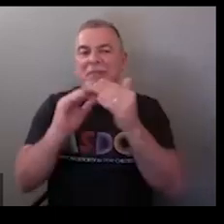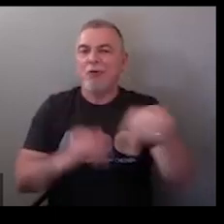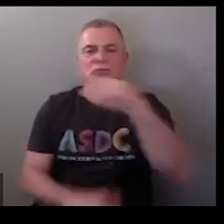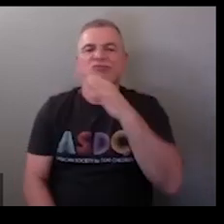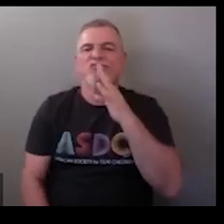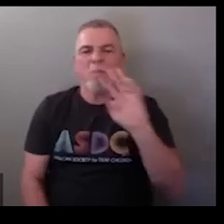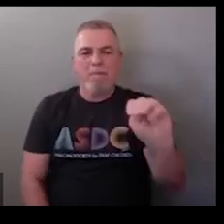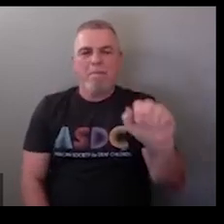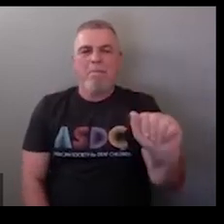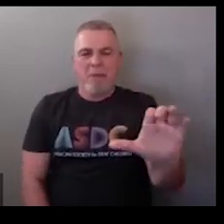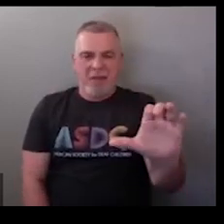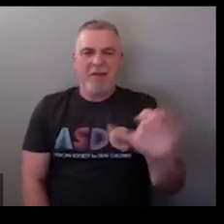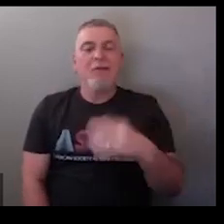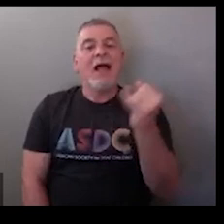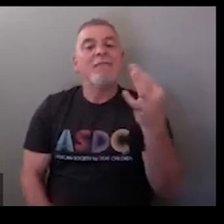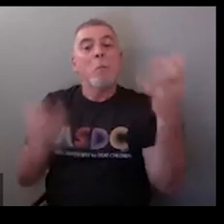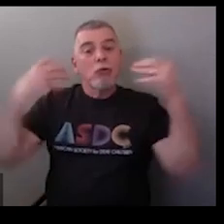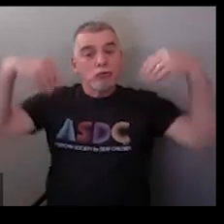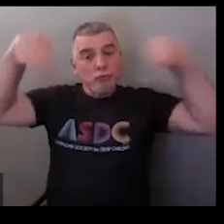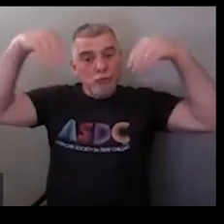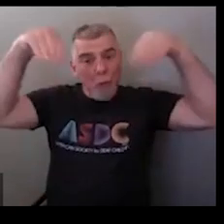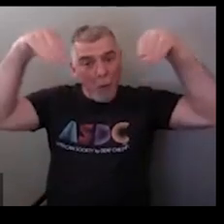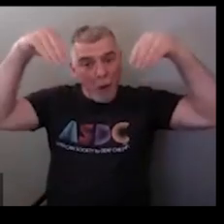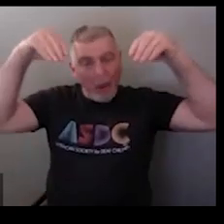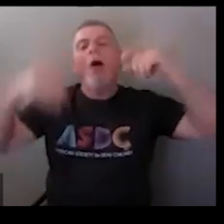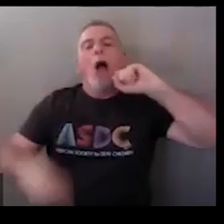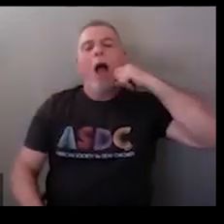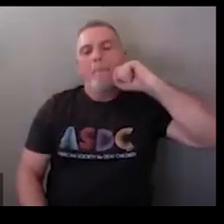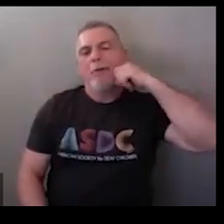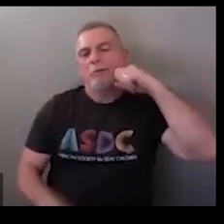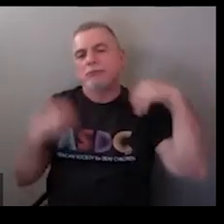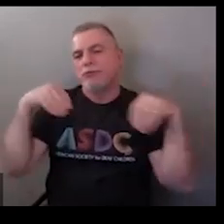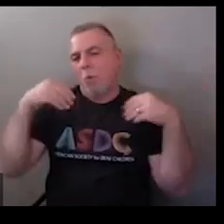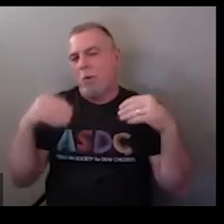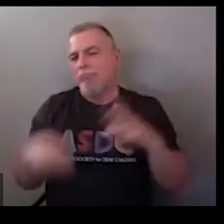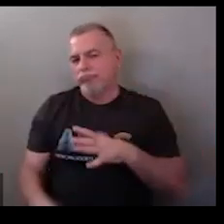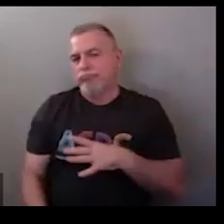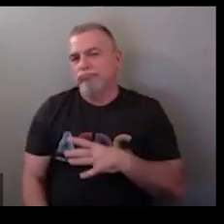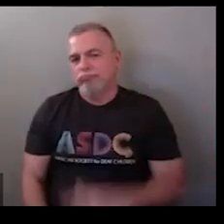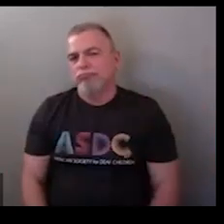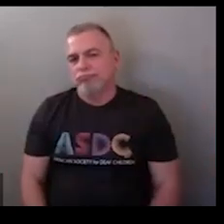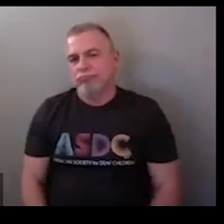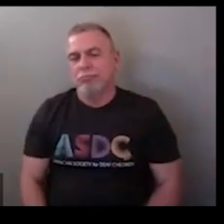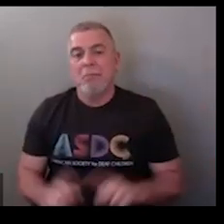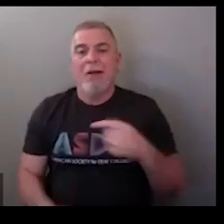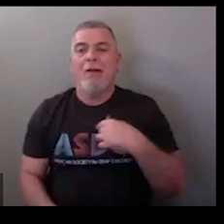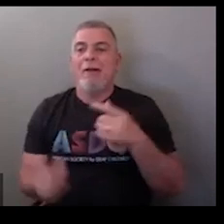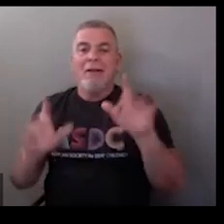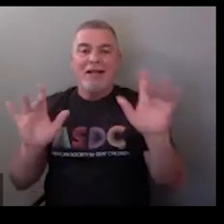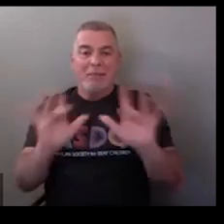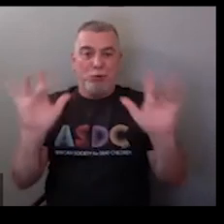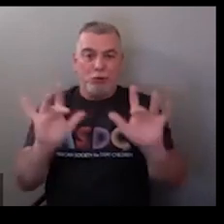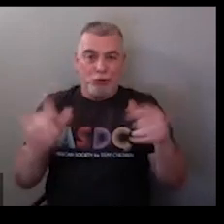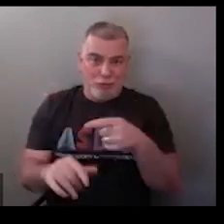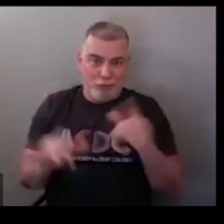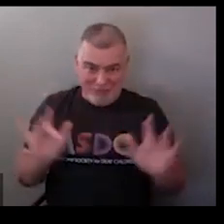in the deaf community we talk about macs you know if we're going to the store we'll say we'll say apple but a lot of times we just say mac